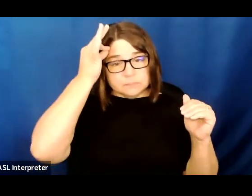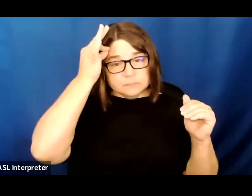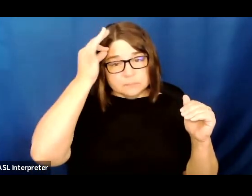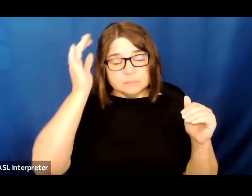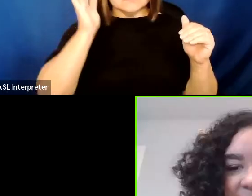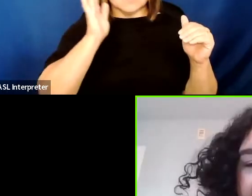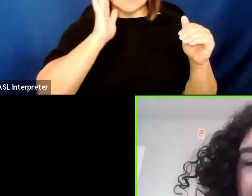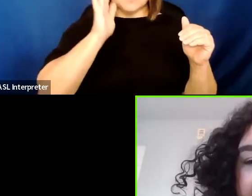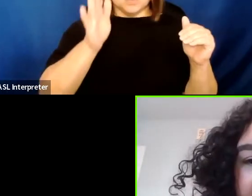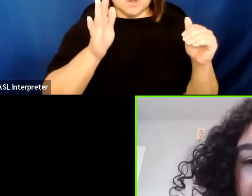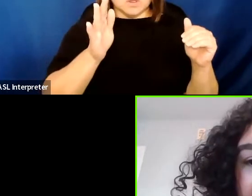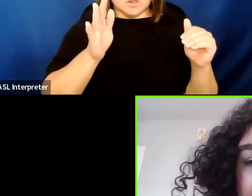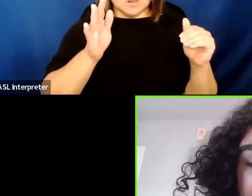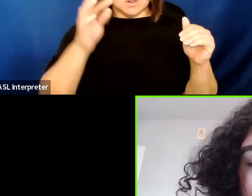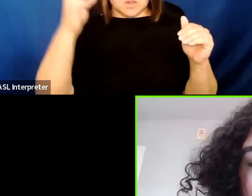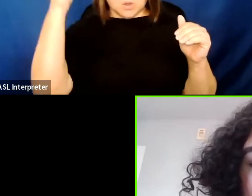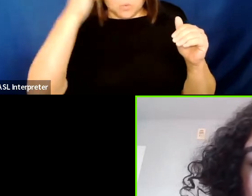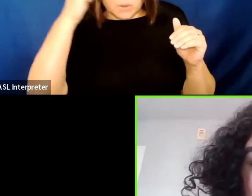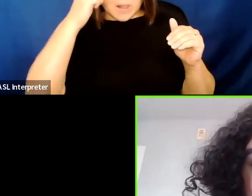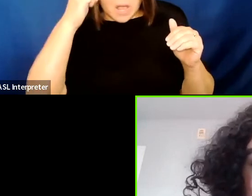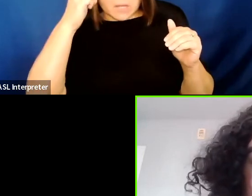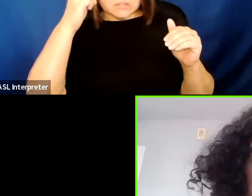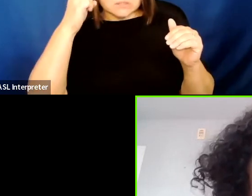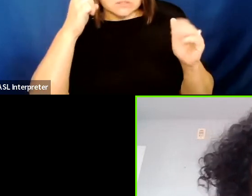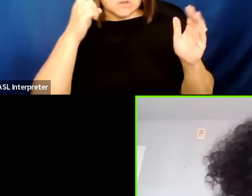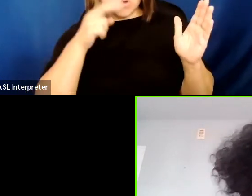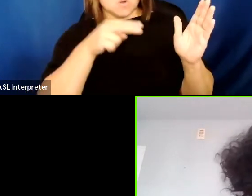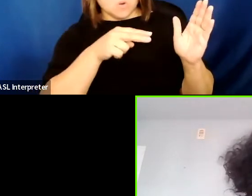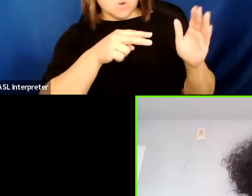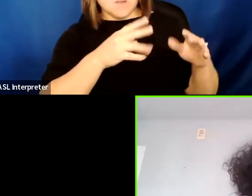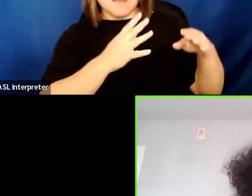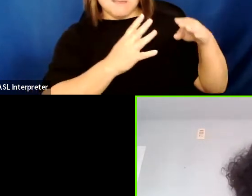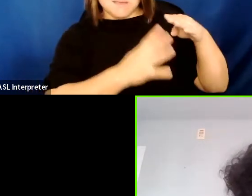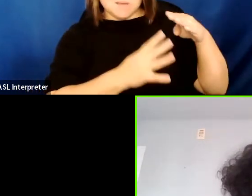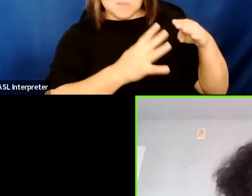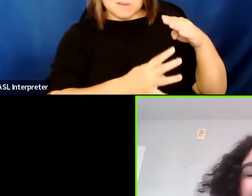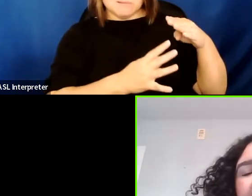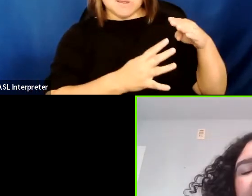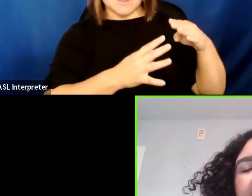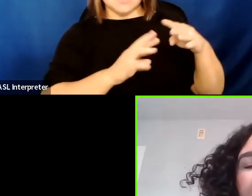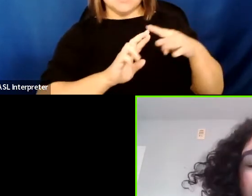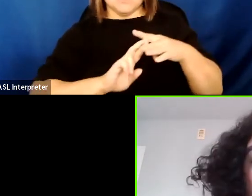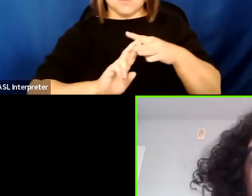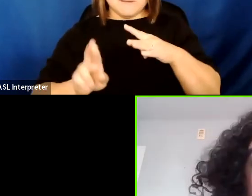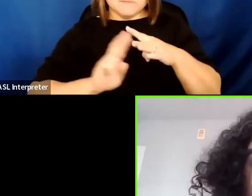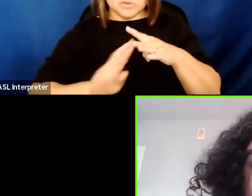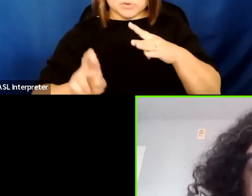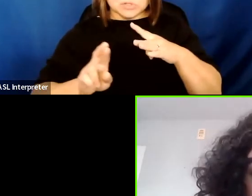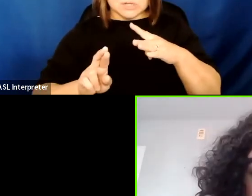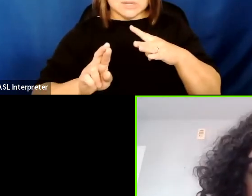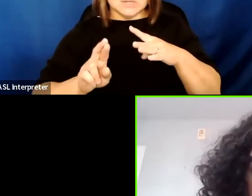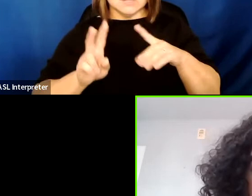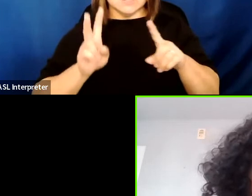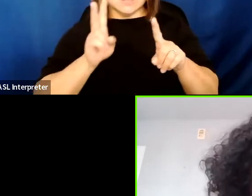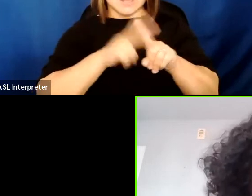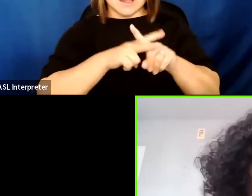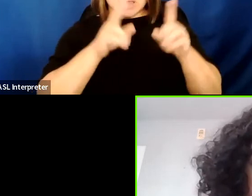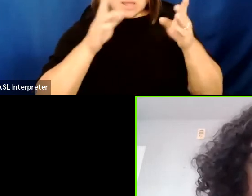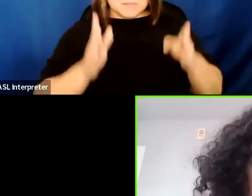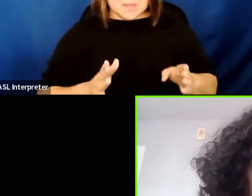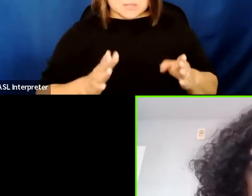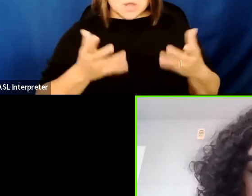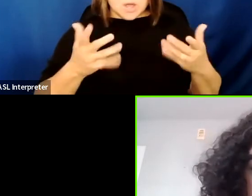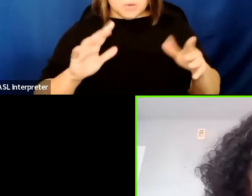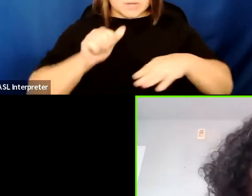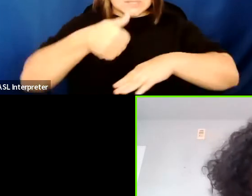recognize that these immigrants and refugee claimants are often either already established in Canada